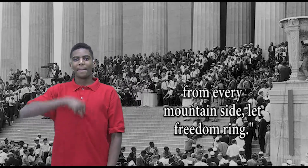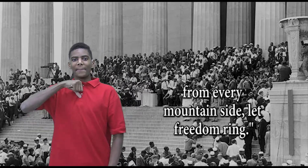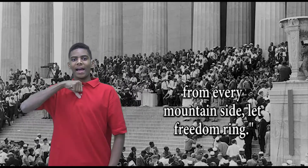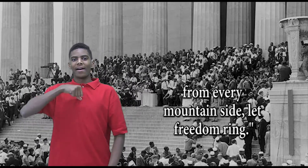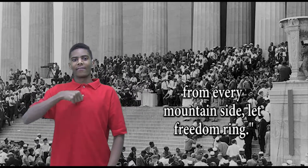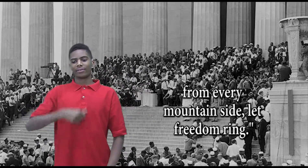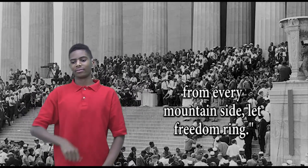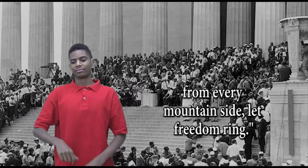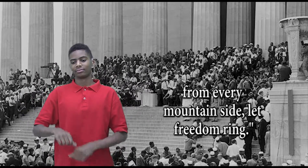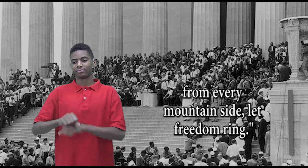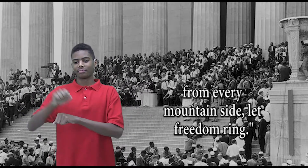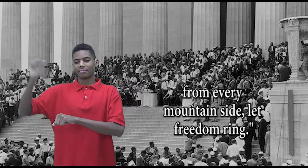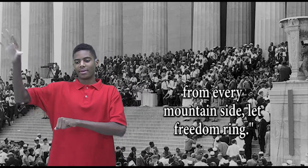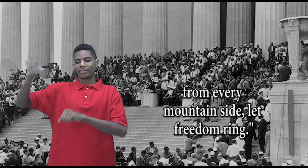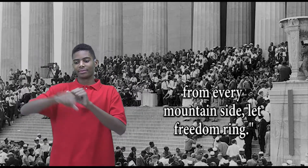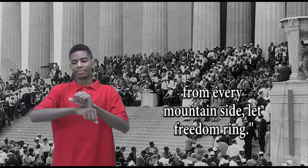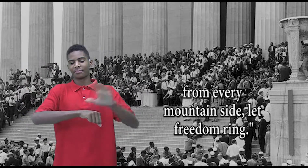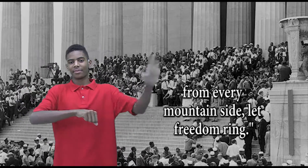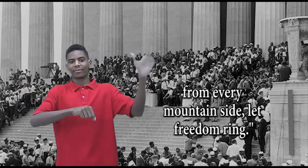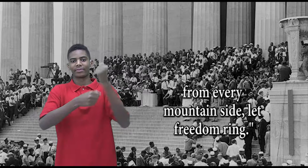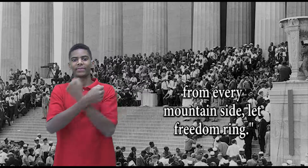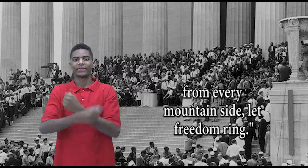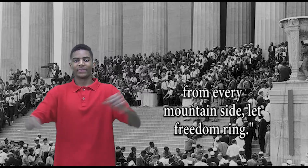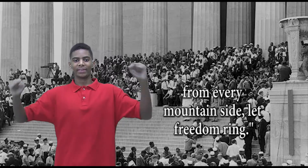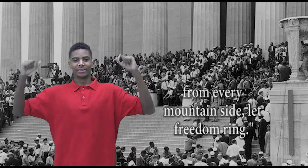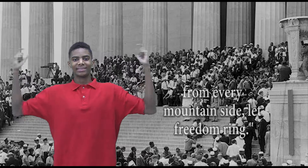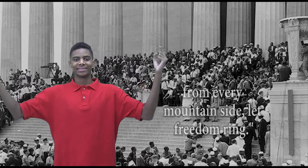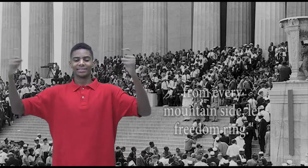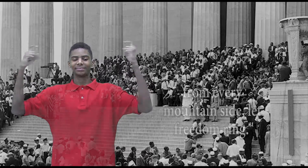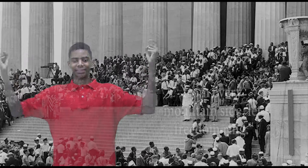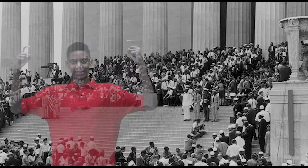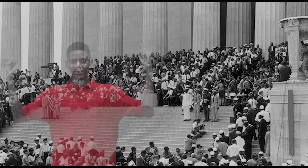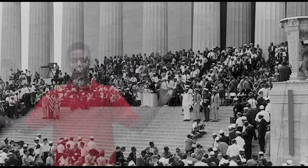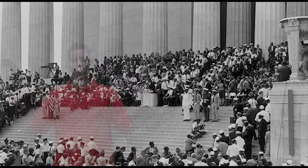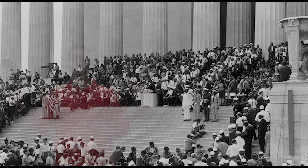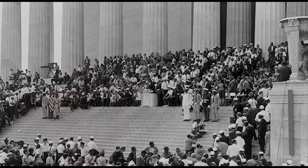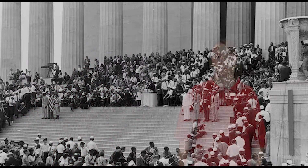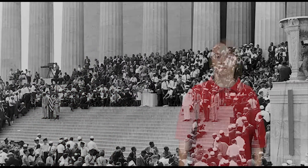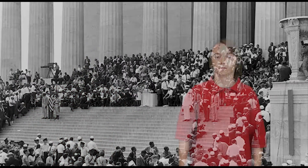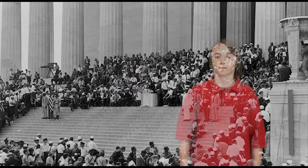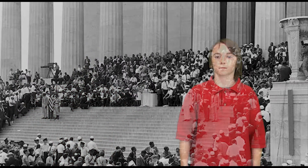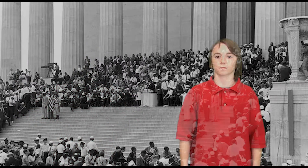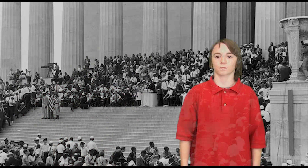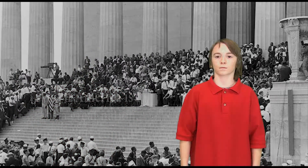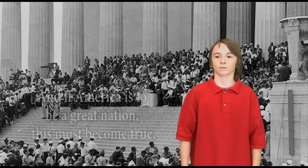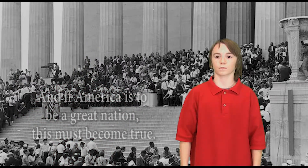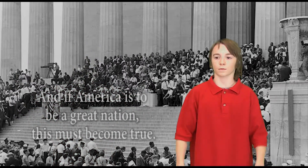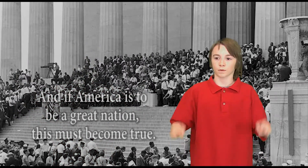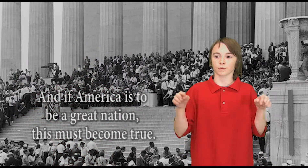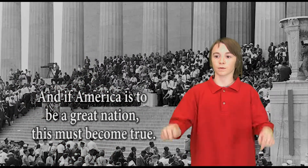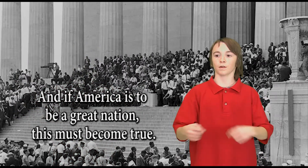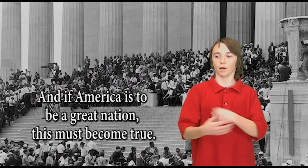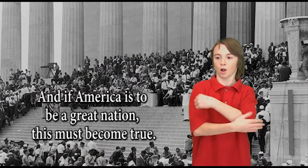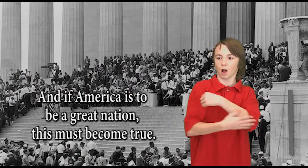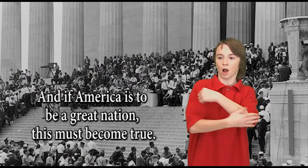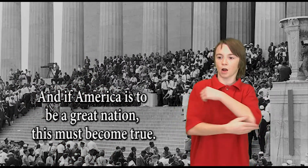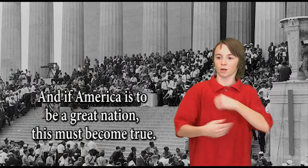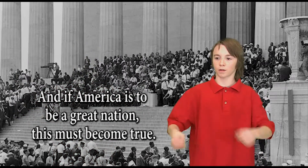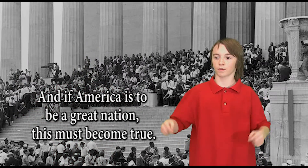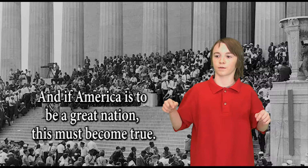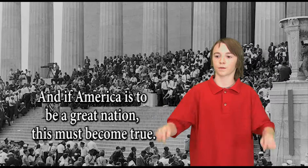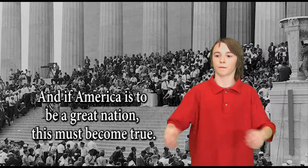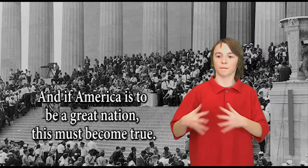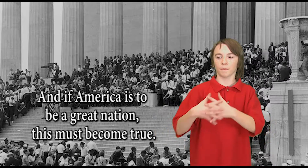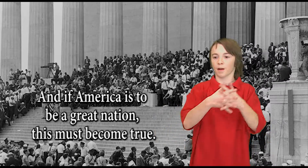From every mountainside, let freedom ring. And if America is to be a great nation, this must become